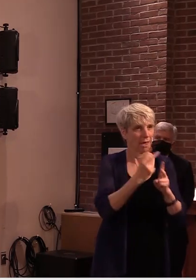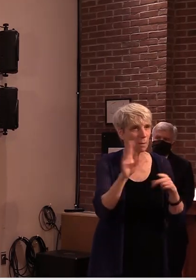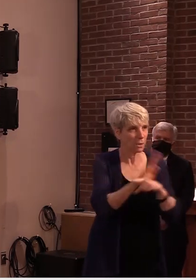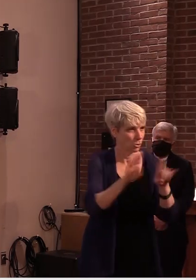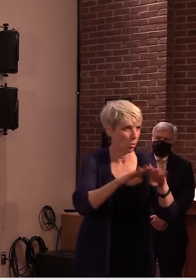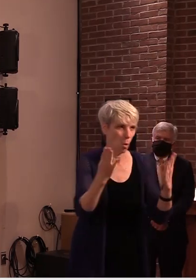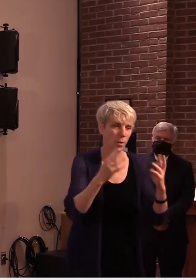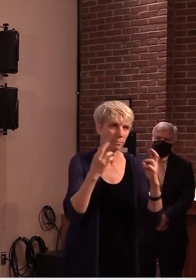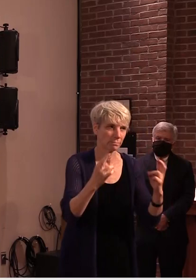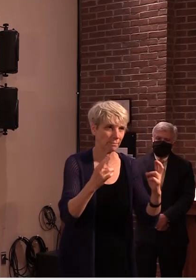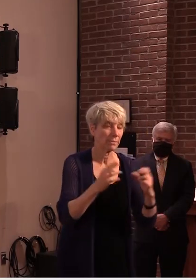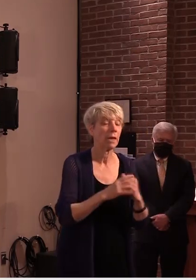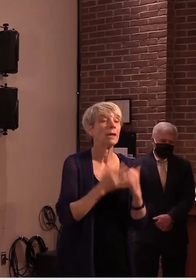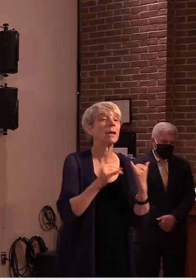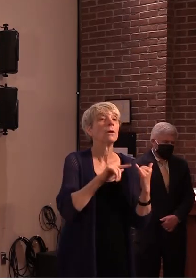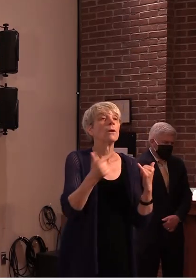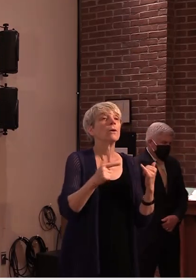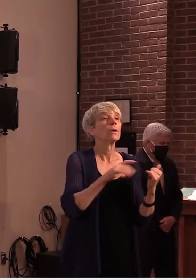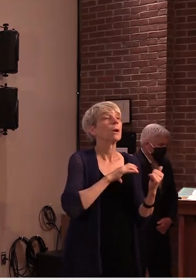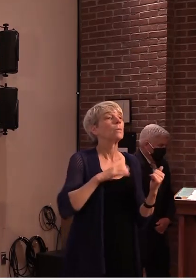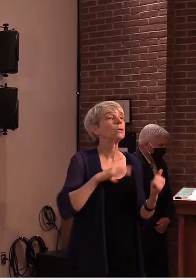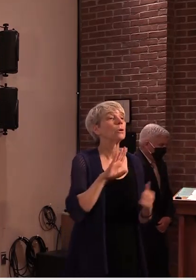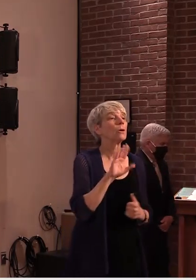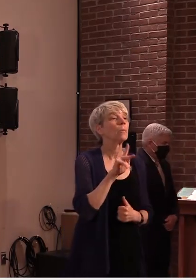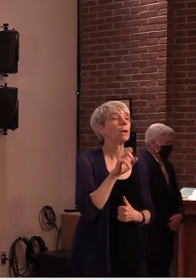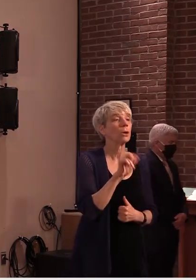like to turn this over to commissioner baker